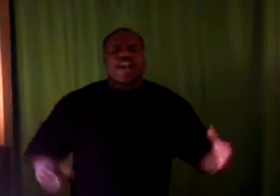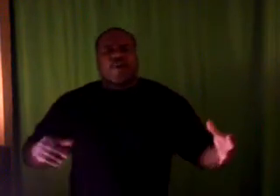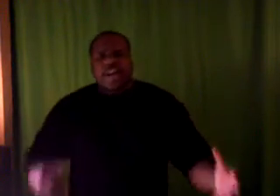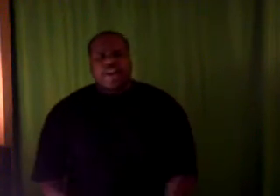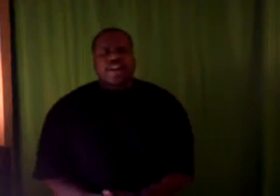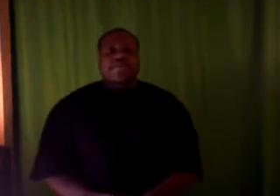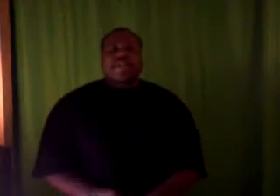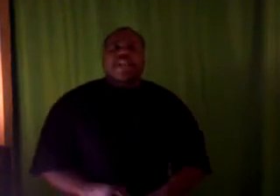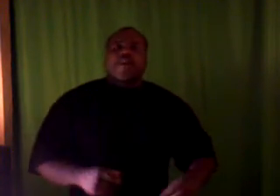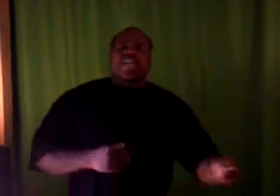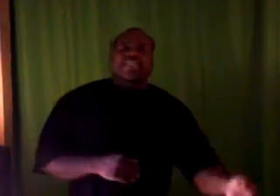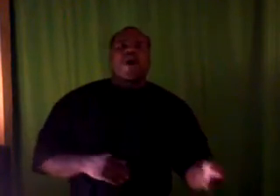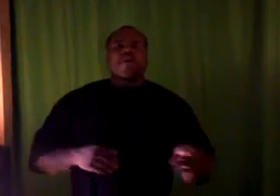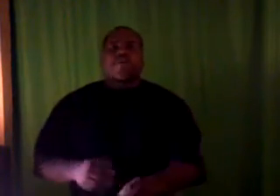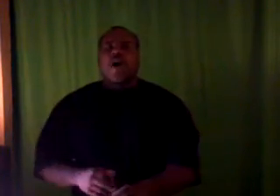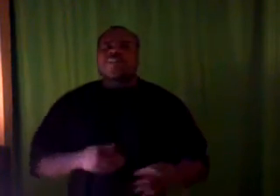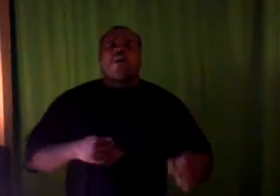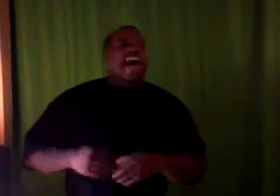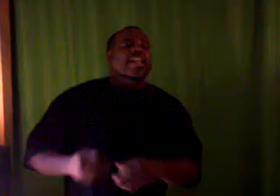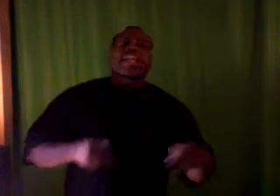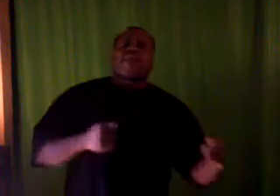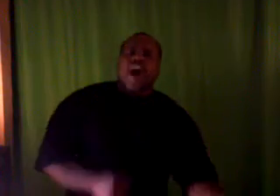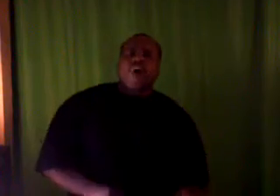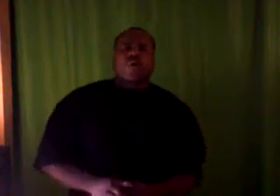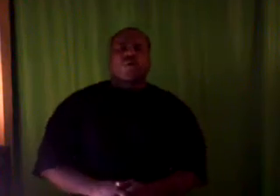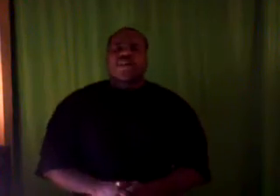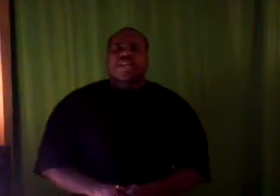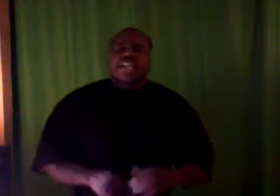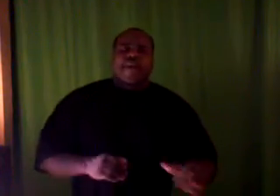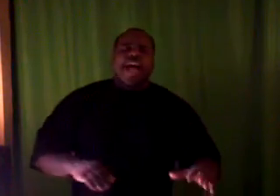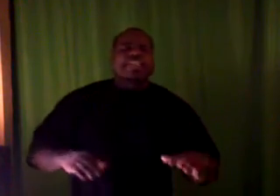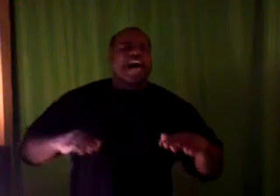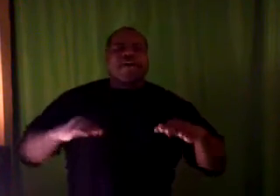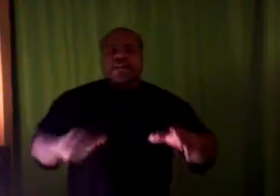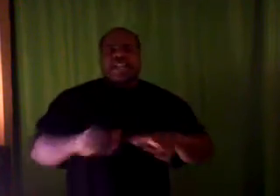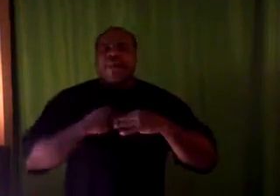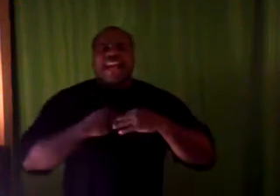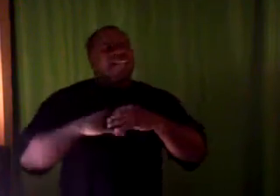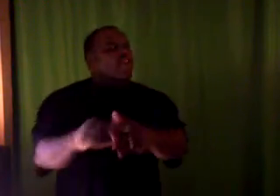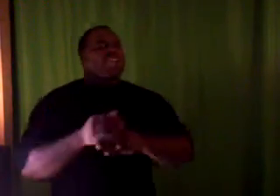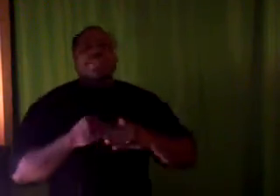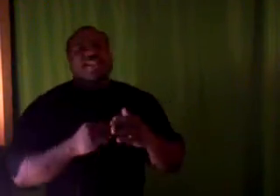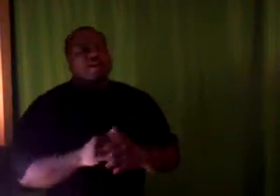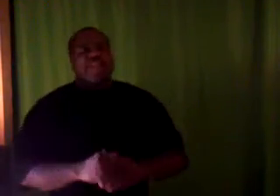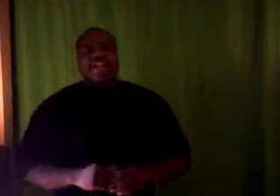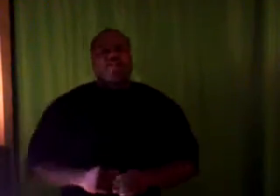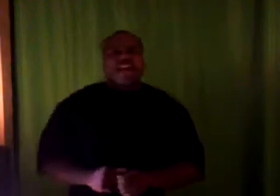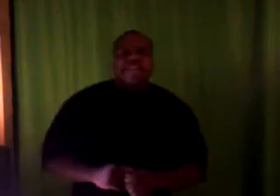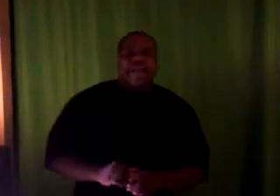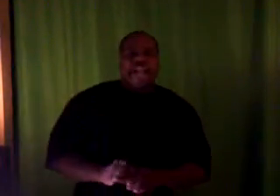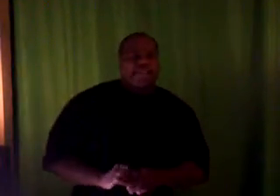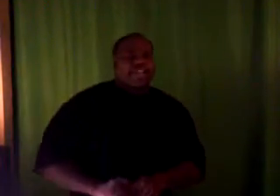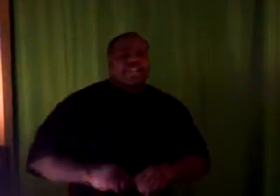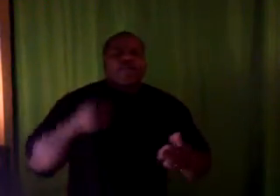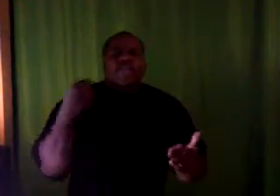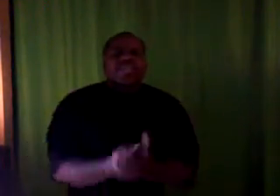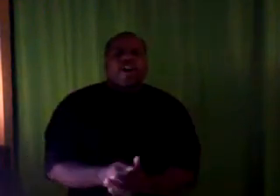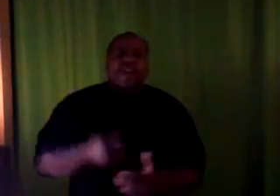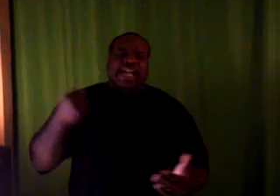we agree with them, and we show them the ropes on how to live wrong. And I'm not talking, I'm not doing this video to make nobody mad, but when you're talking about